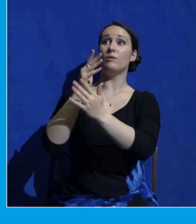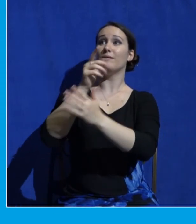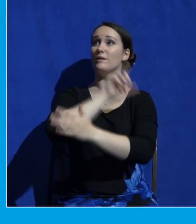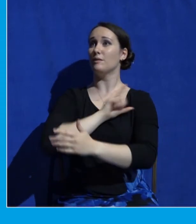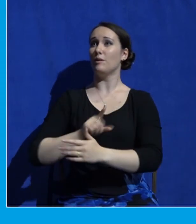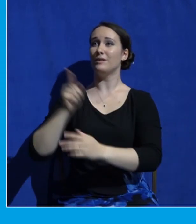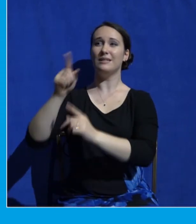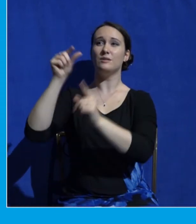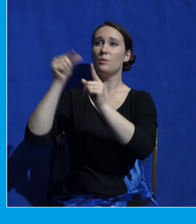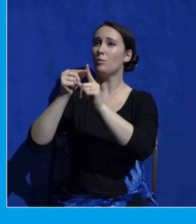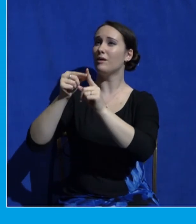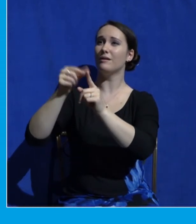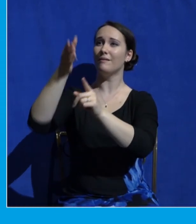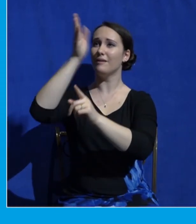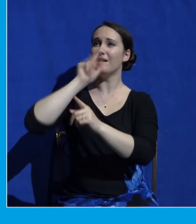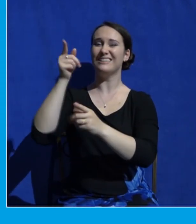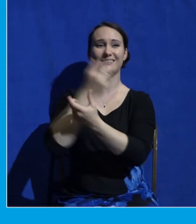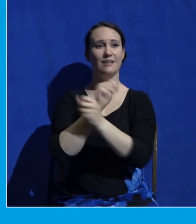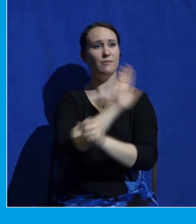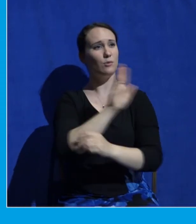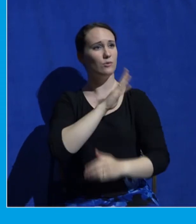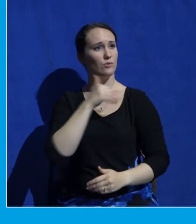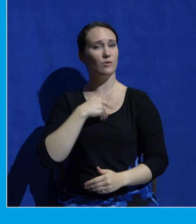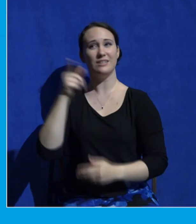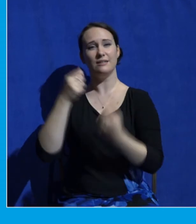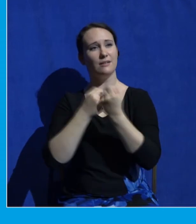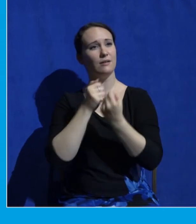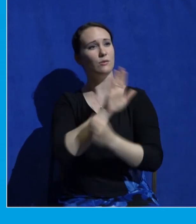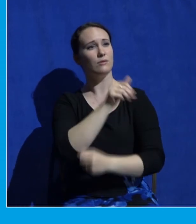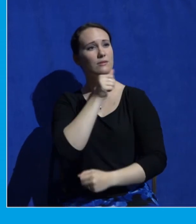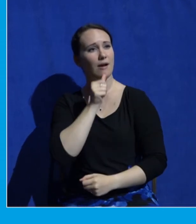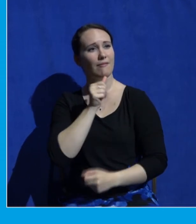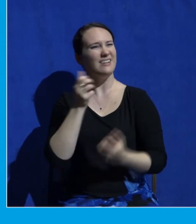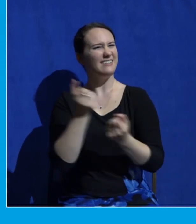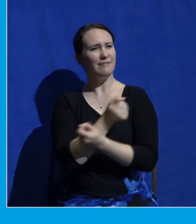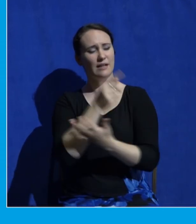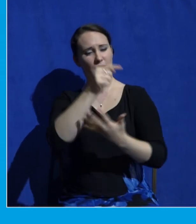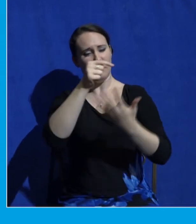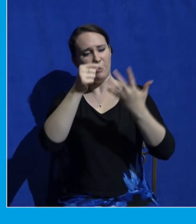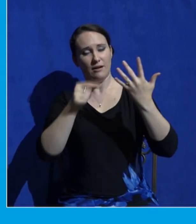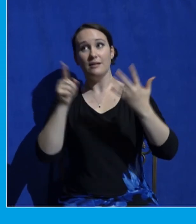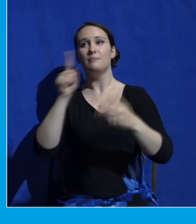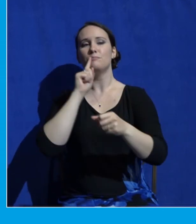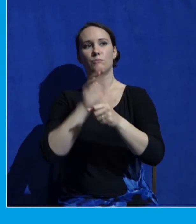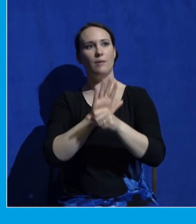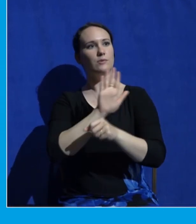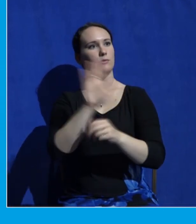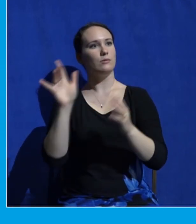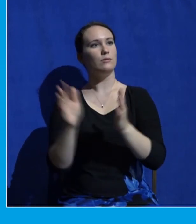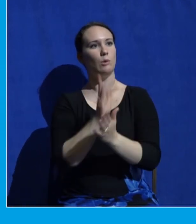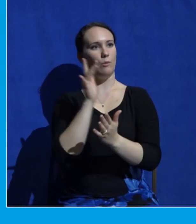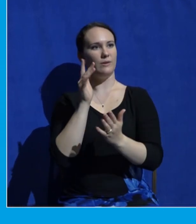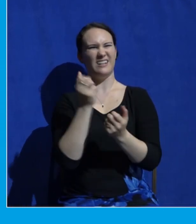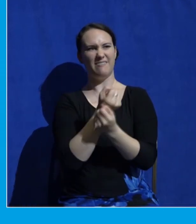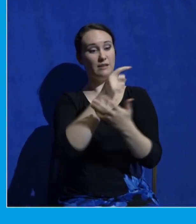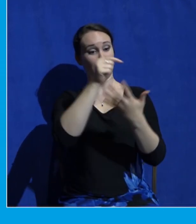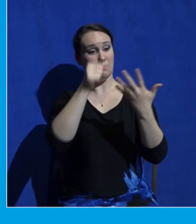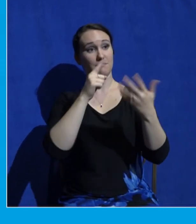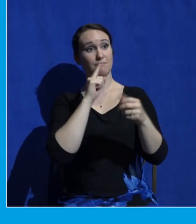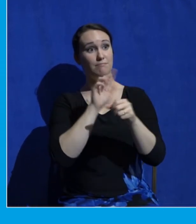God the savior of your soul the sustainer in your suffering and the guarantee of your glory keep your eyes fixed